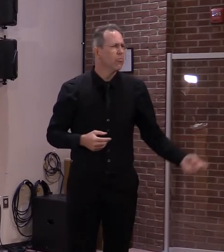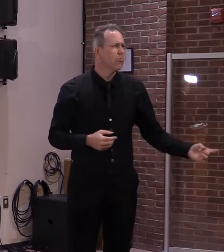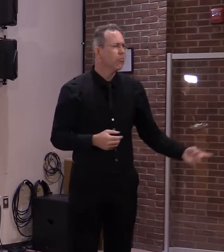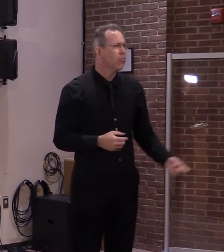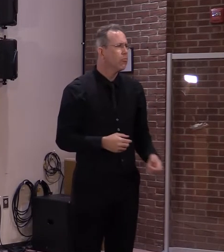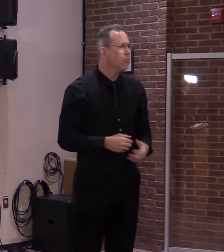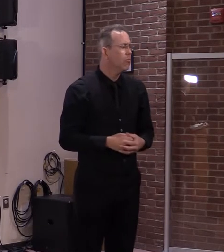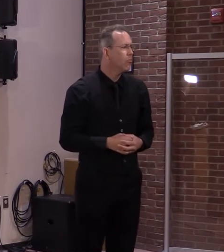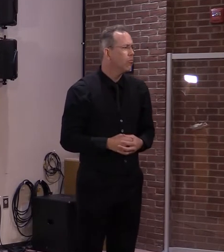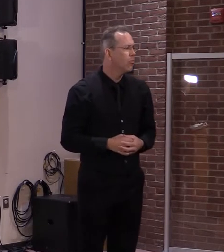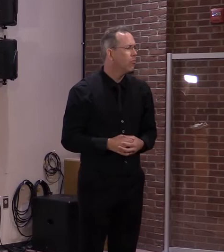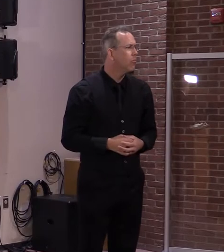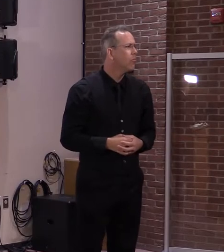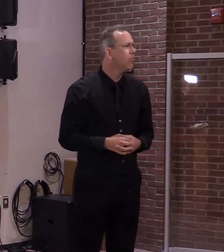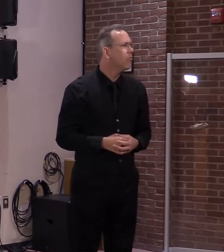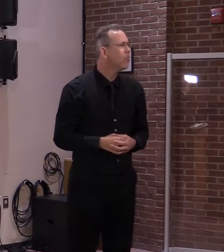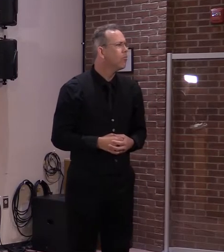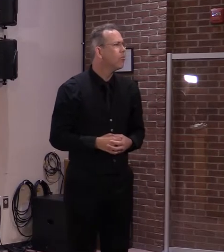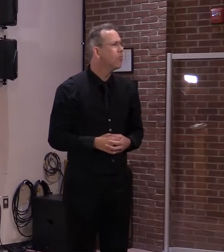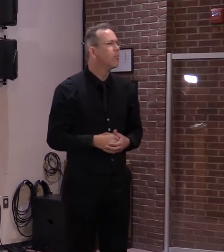John Dillon, BPR.